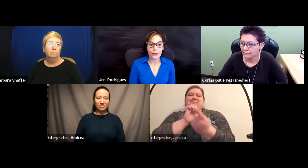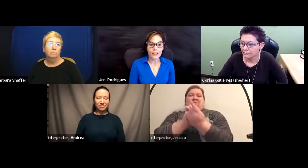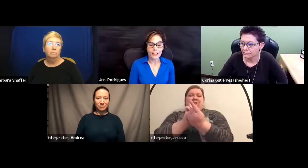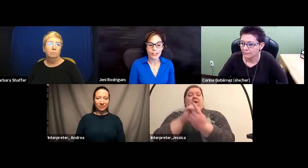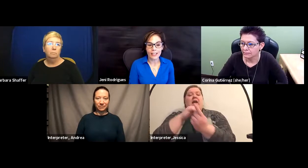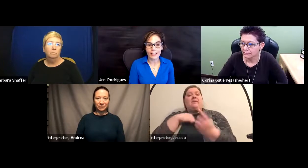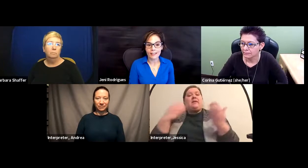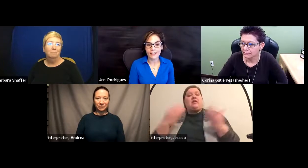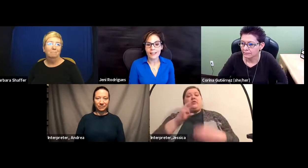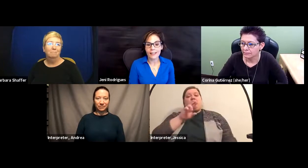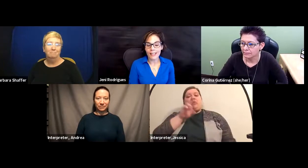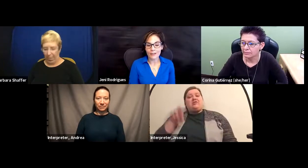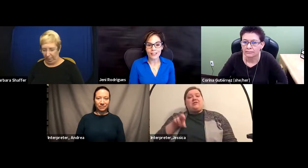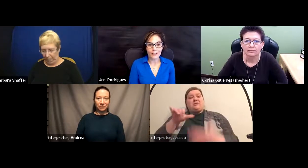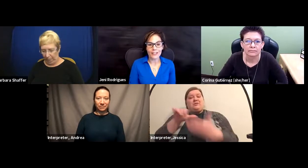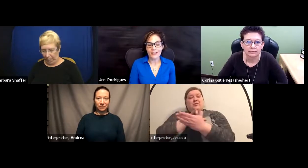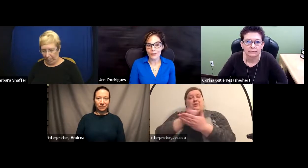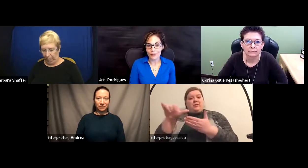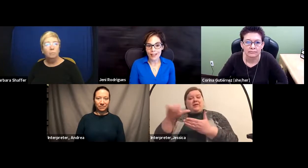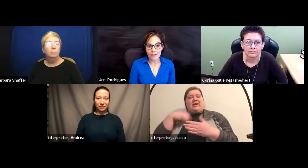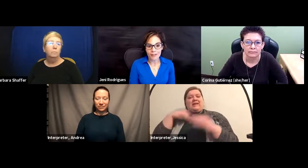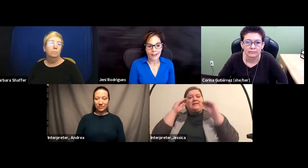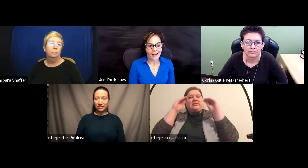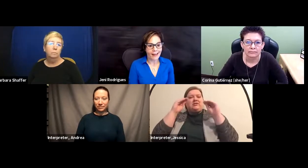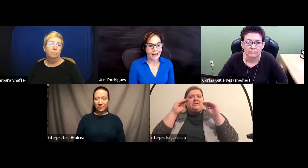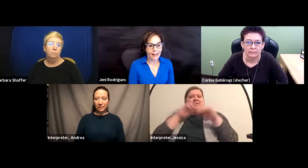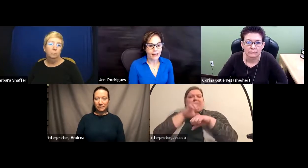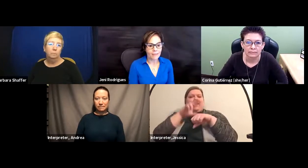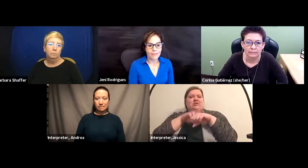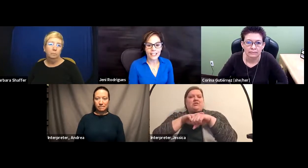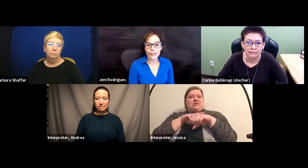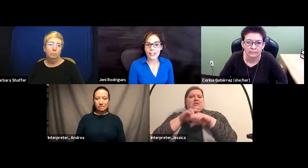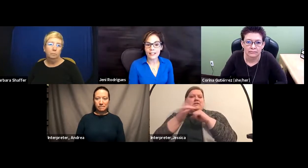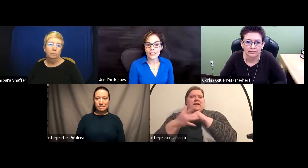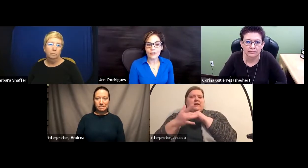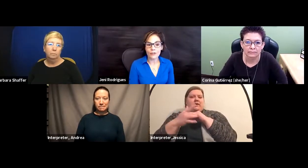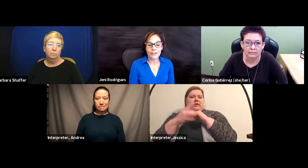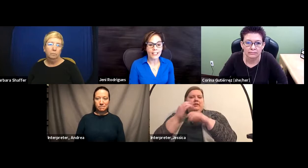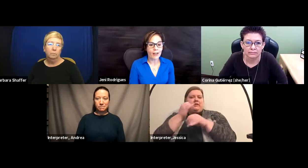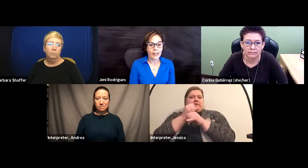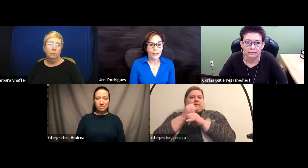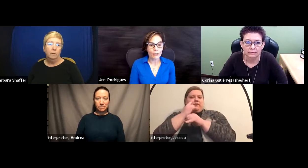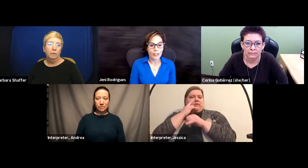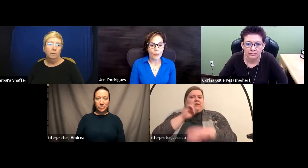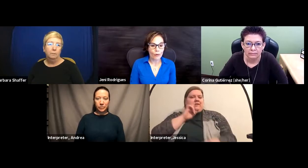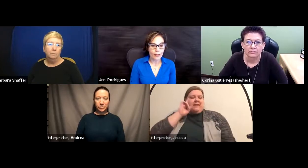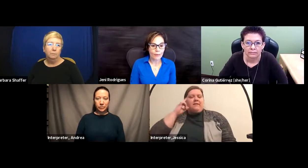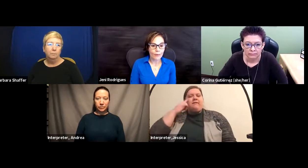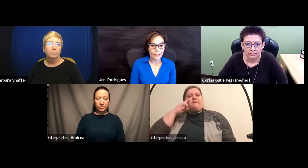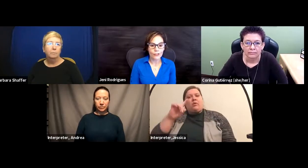New York, teaching at the National Technical Institute for the Deaf. I teach in the Certificate in Healthcare Interpreting Program, which